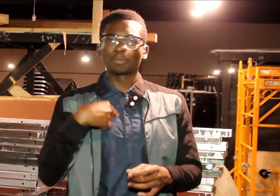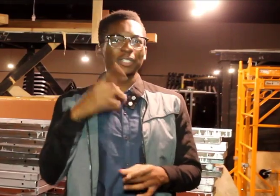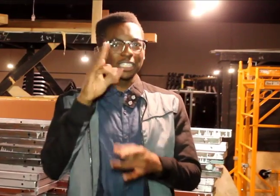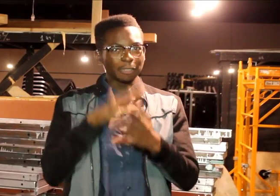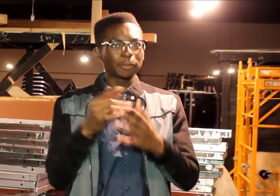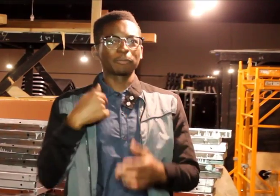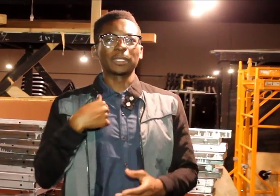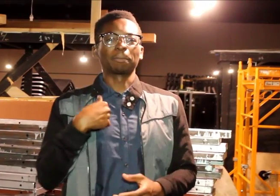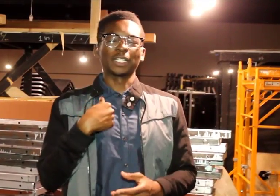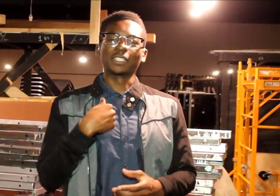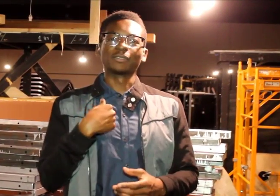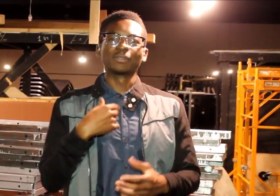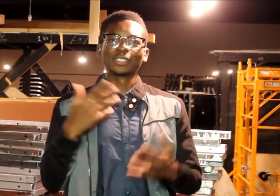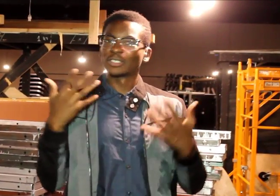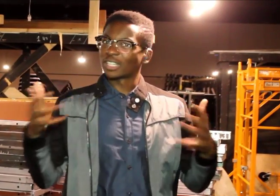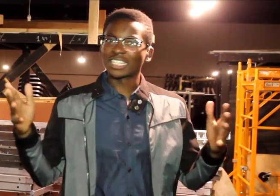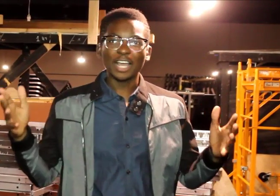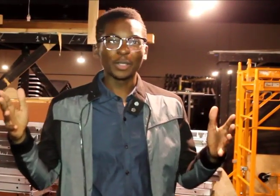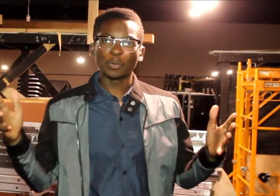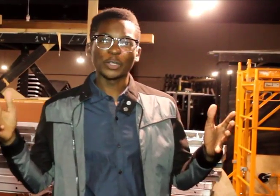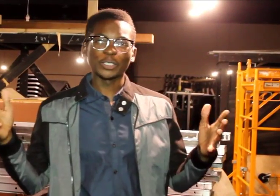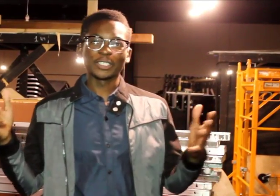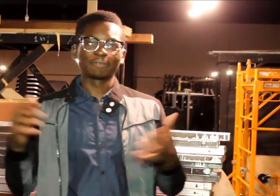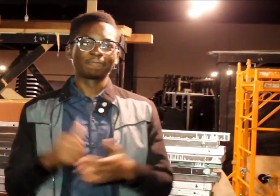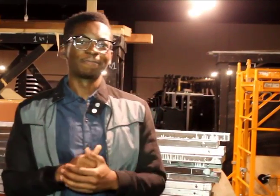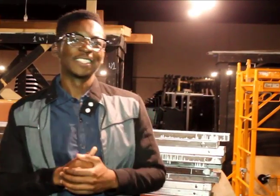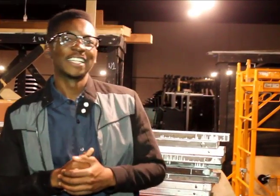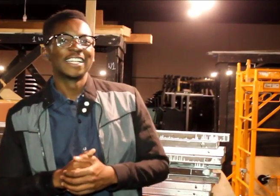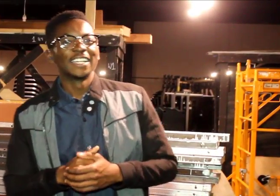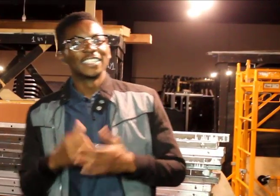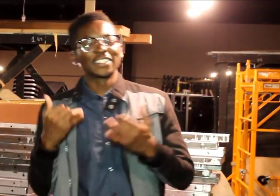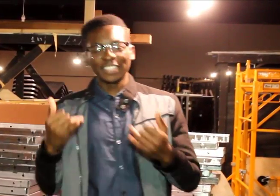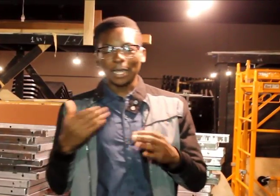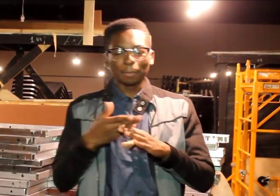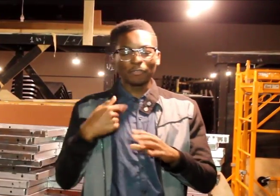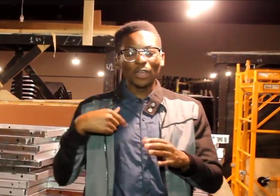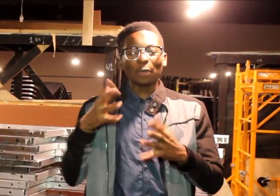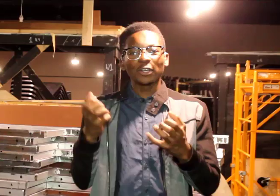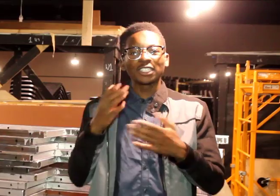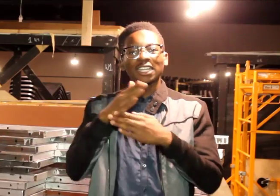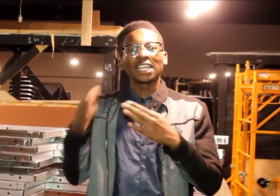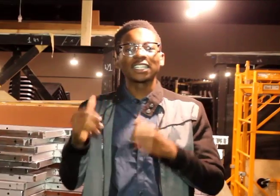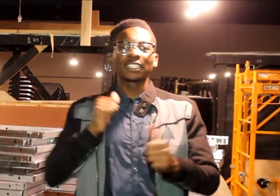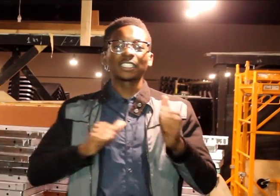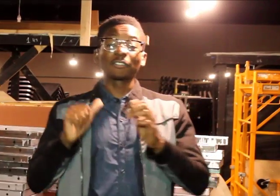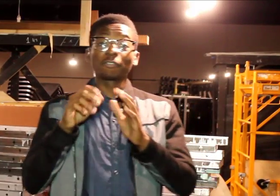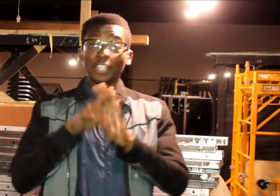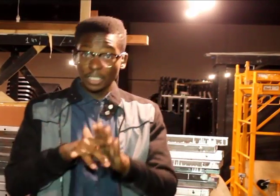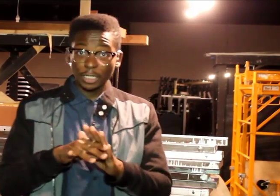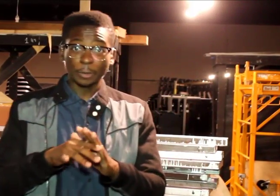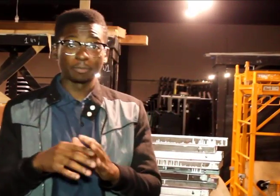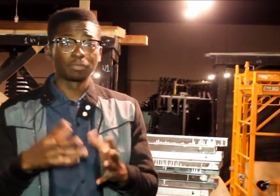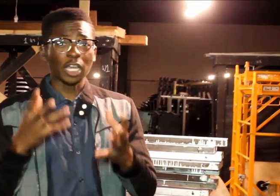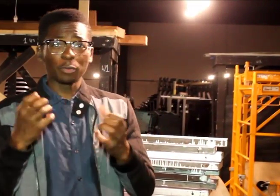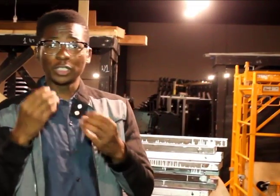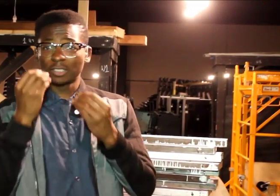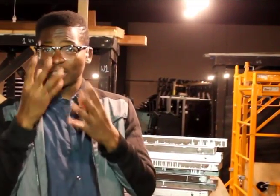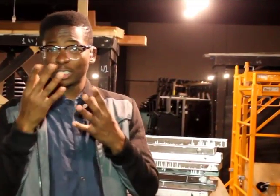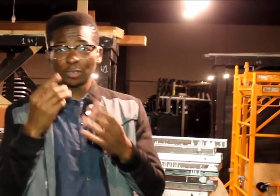believe in me. That's how it works. So, now, before I want to end this video, I want to let you